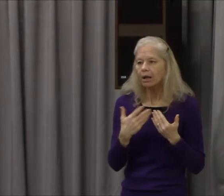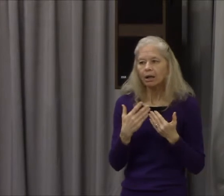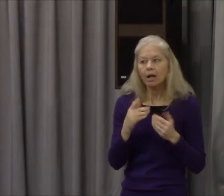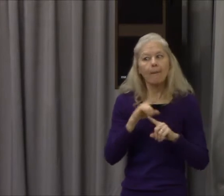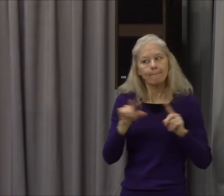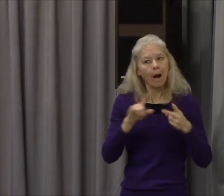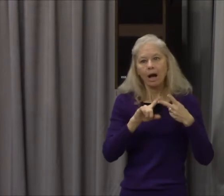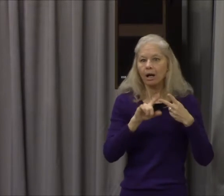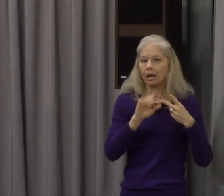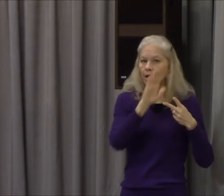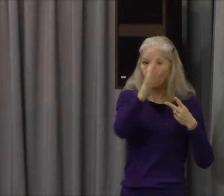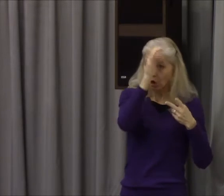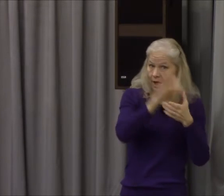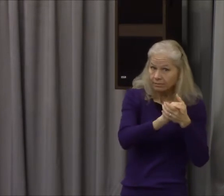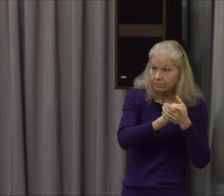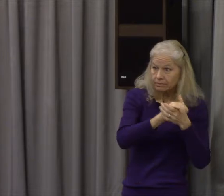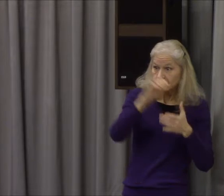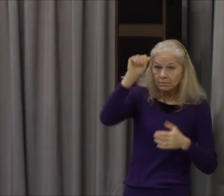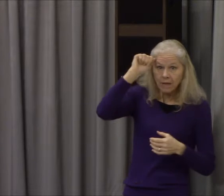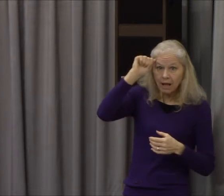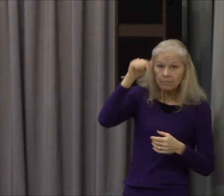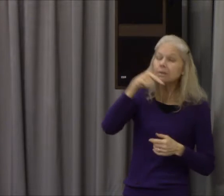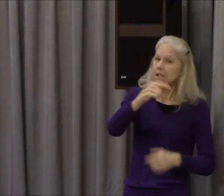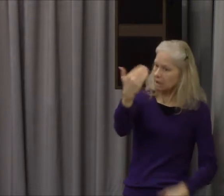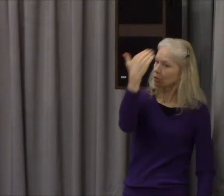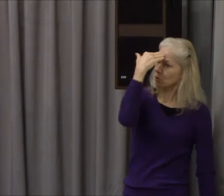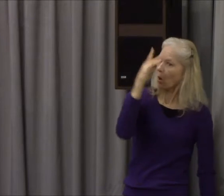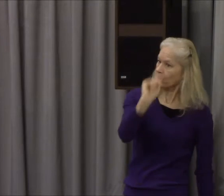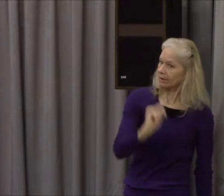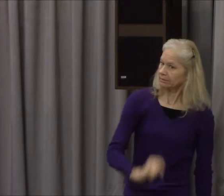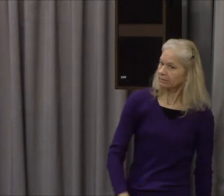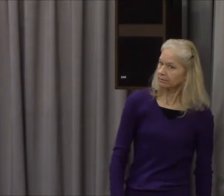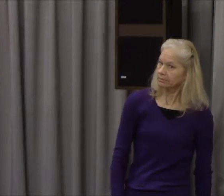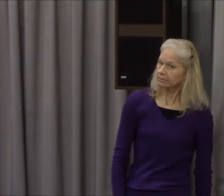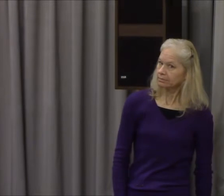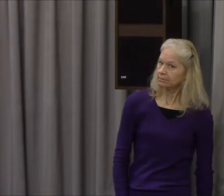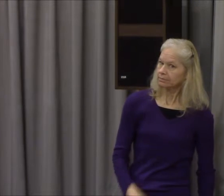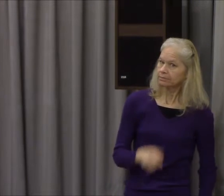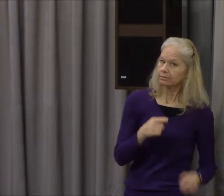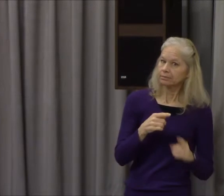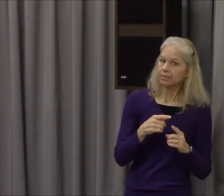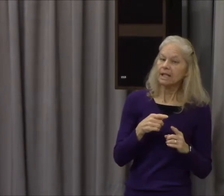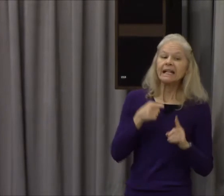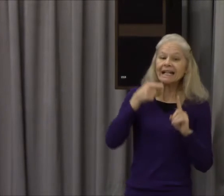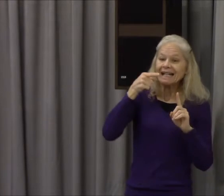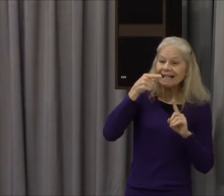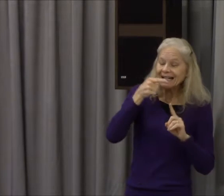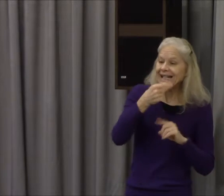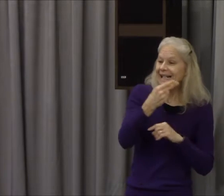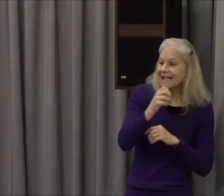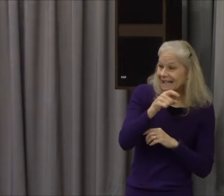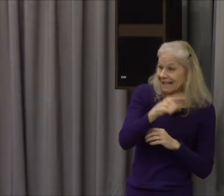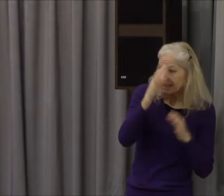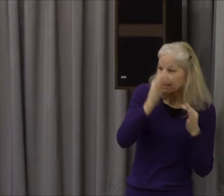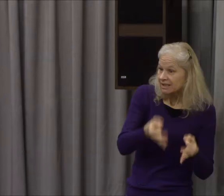willful choice I'd rather have broken fellowship with God than lose my wife and he willfully